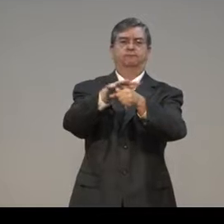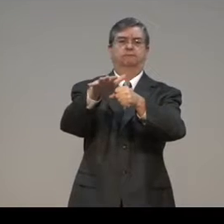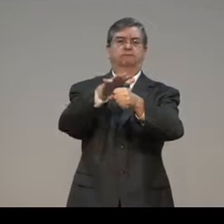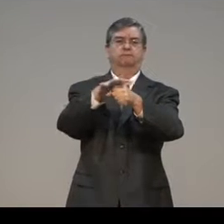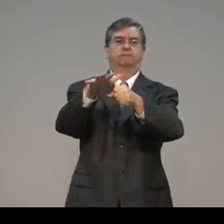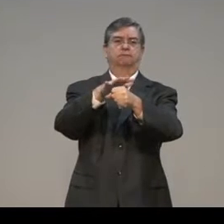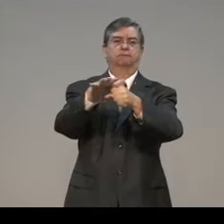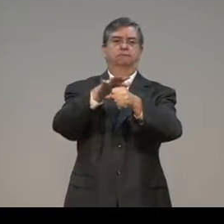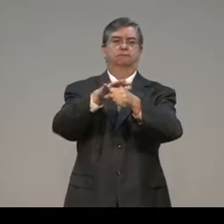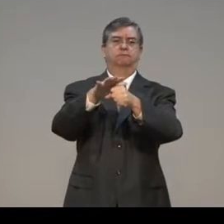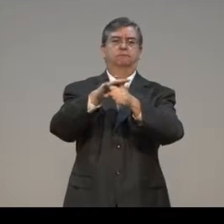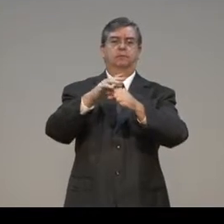Meaning, it is enough.